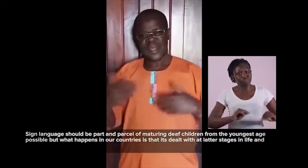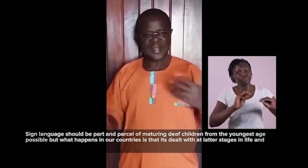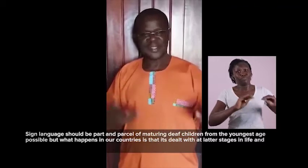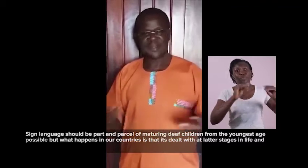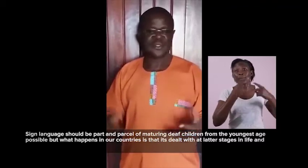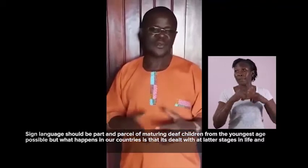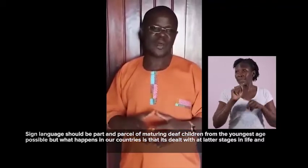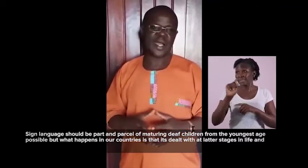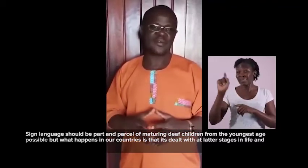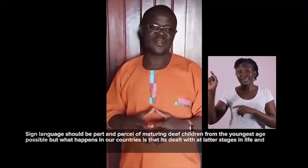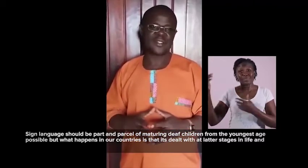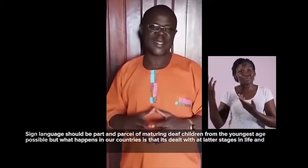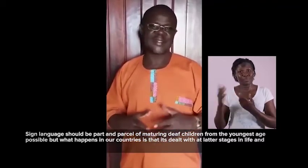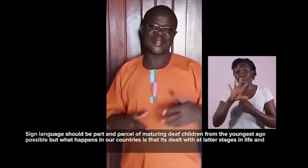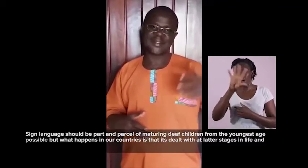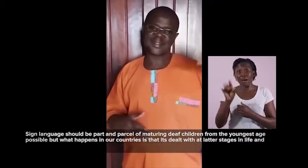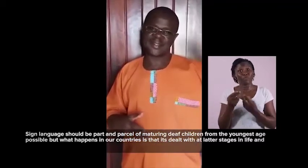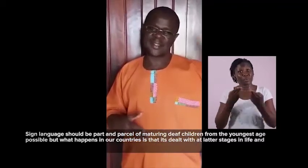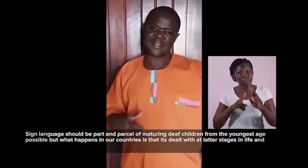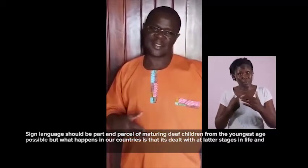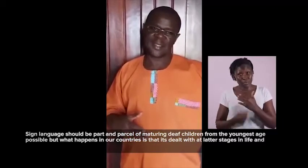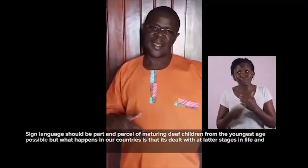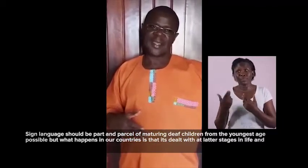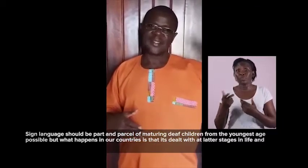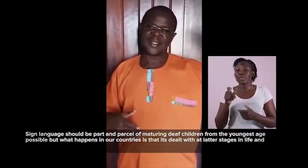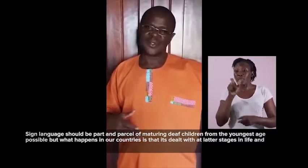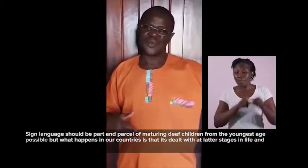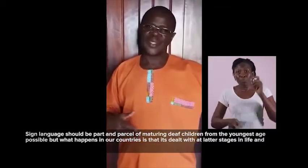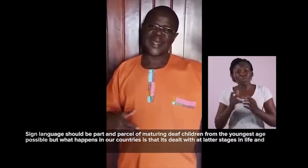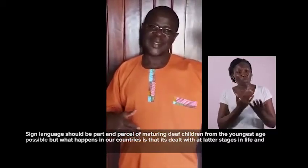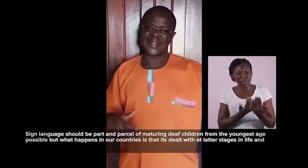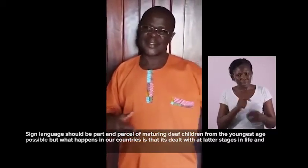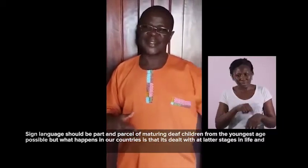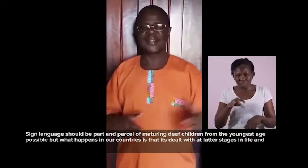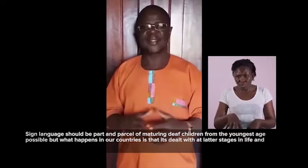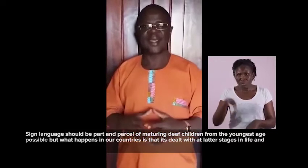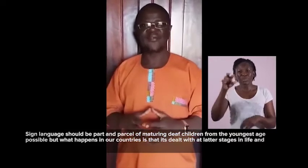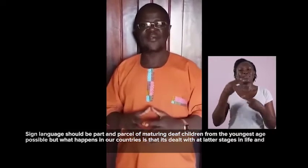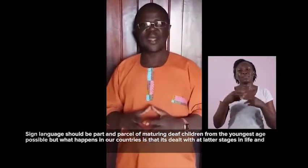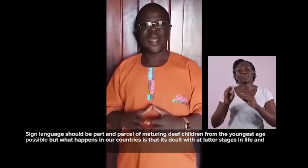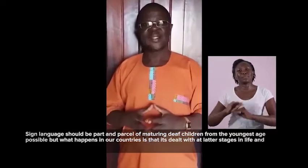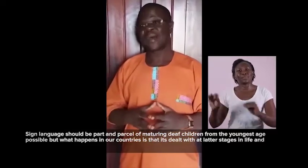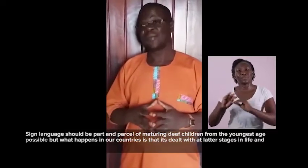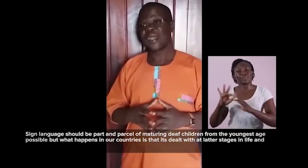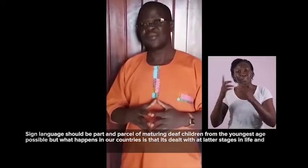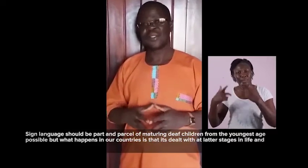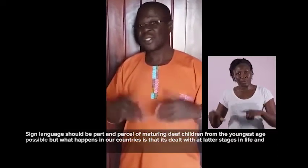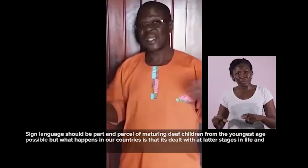happens in most of our countries is that it is there to be that later stages in life, and sometimes totally